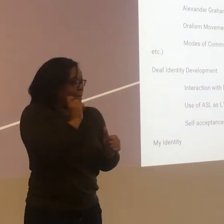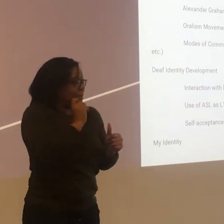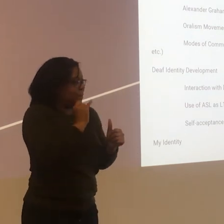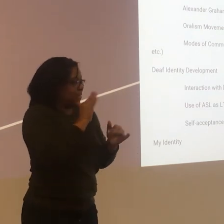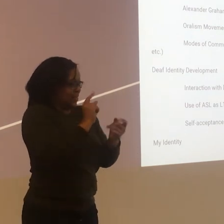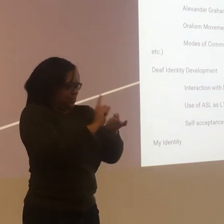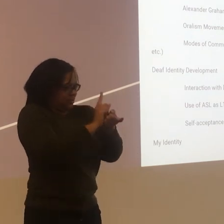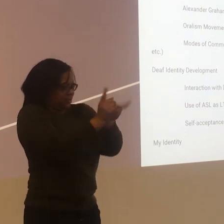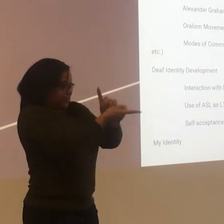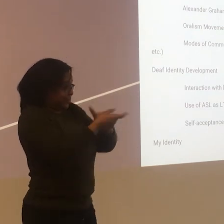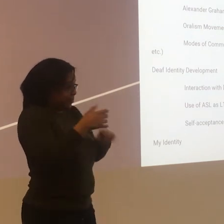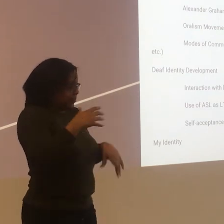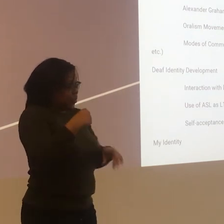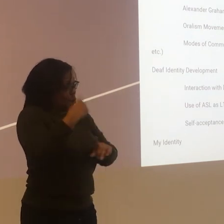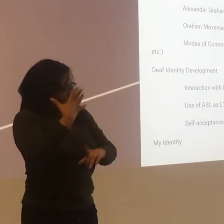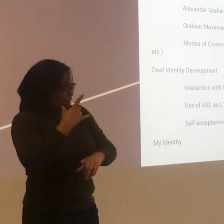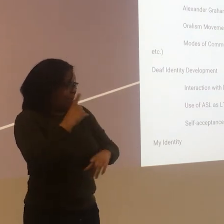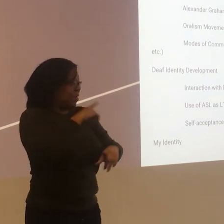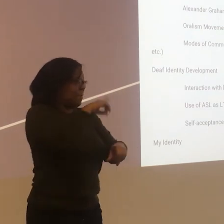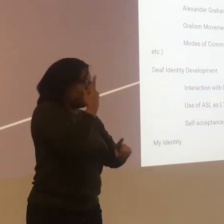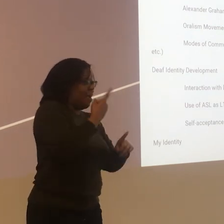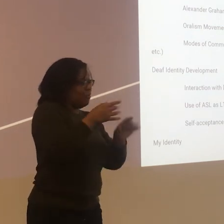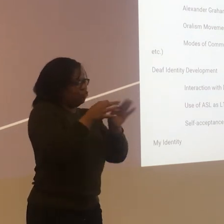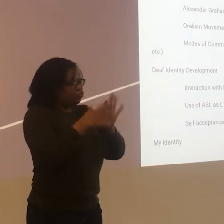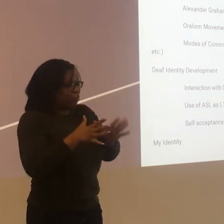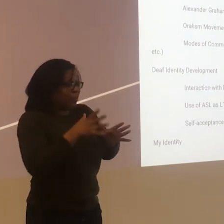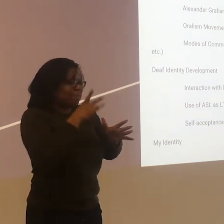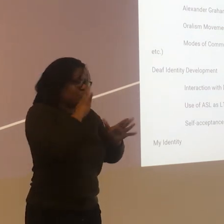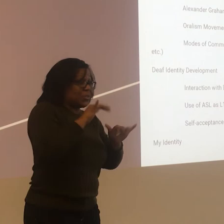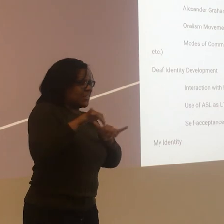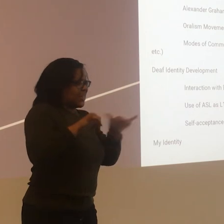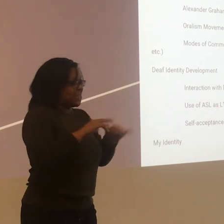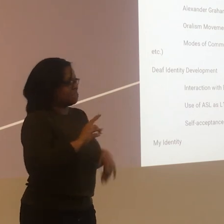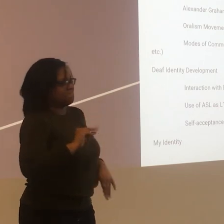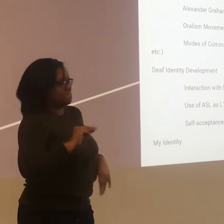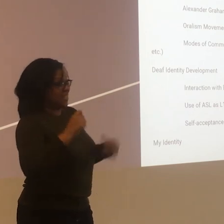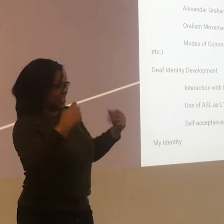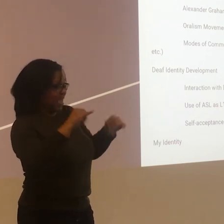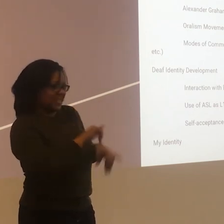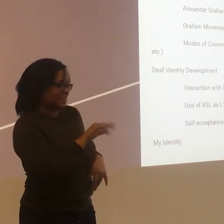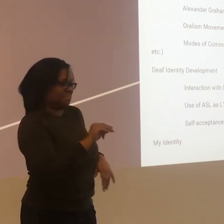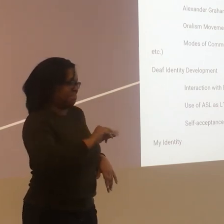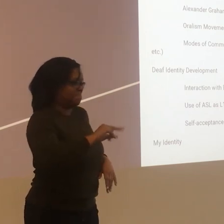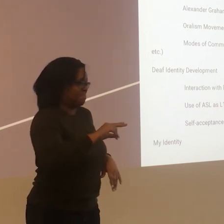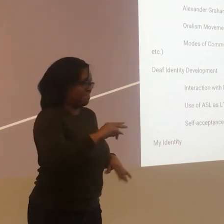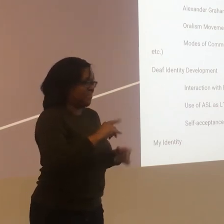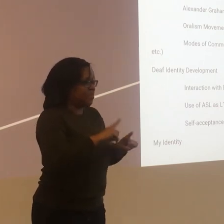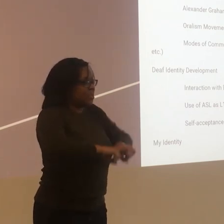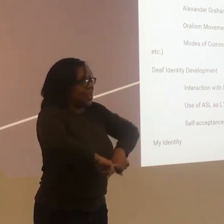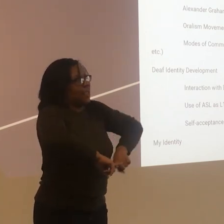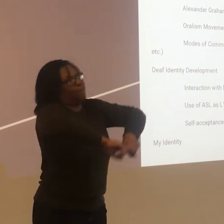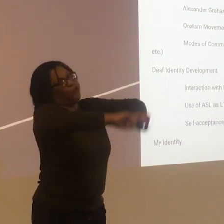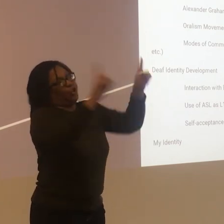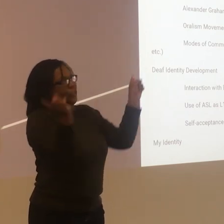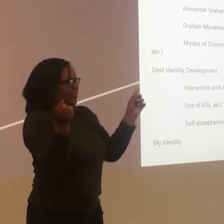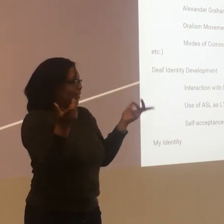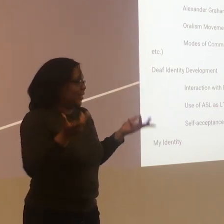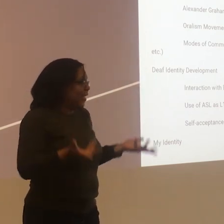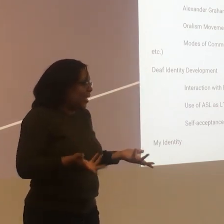Whereas it depends on where you learn sign language from. You can learn it from a black person. You can learn it from a white person. But you have to also understand that